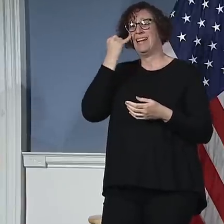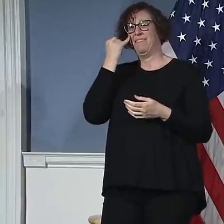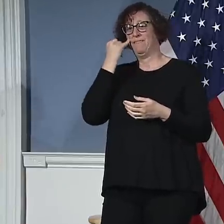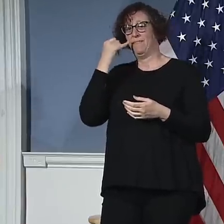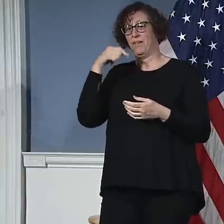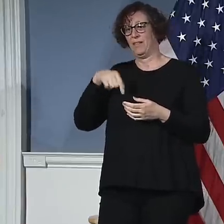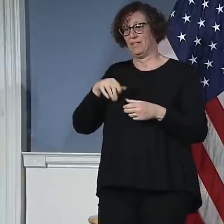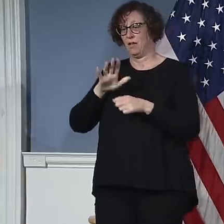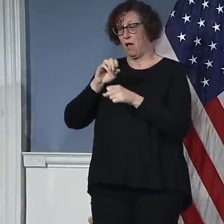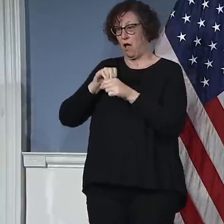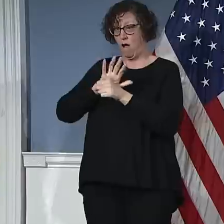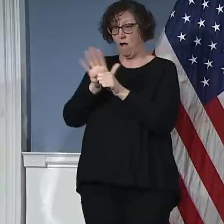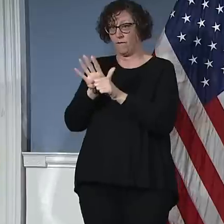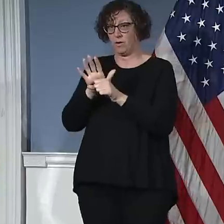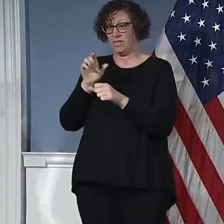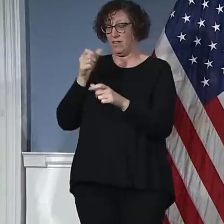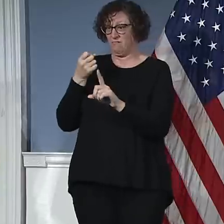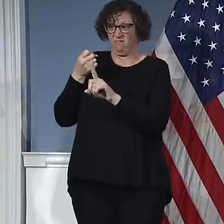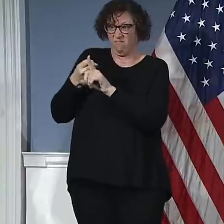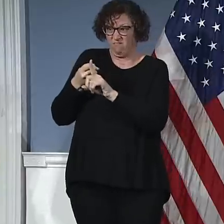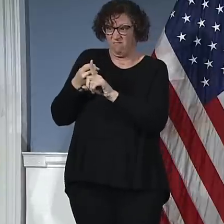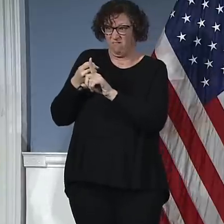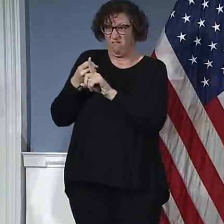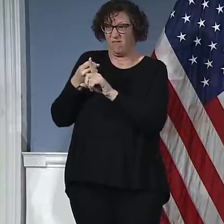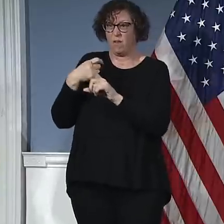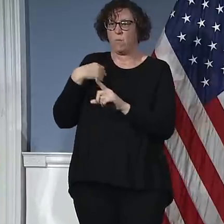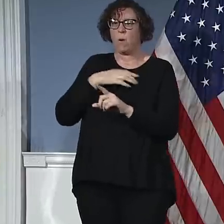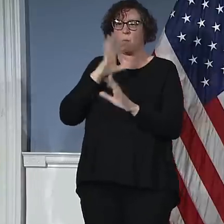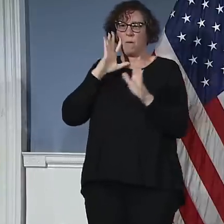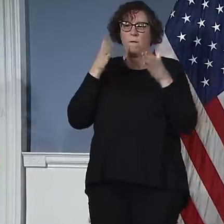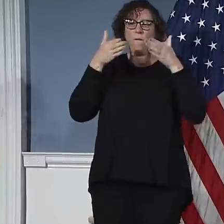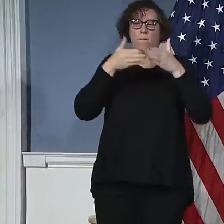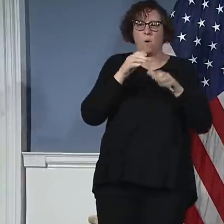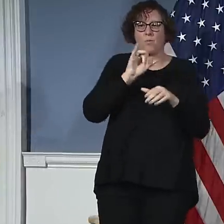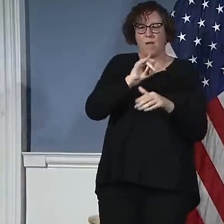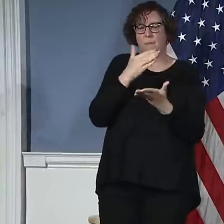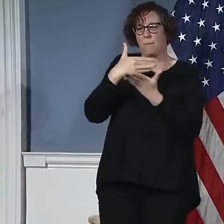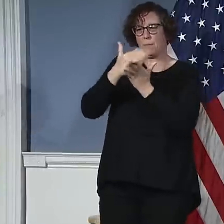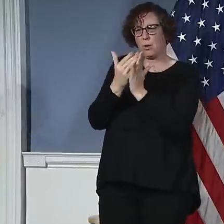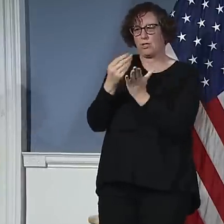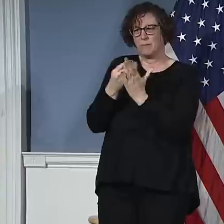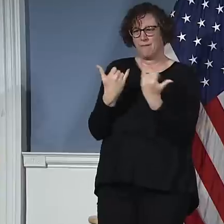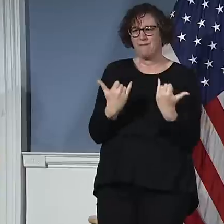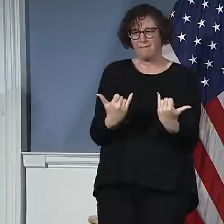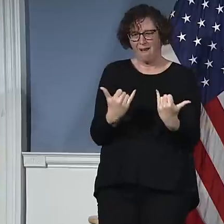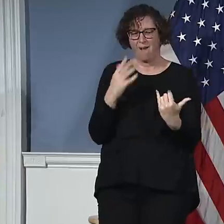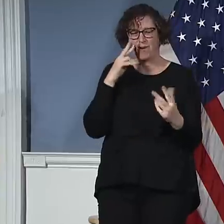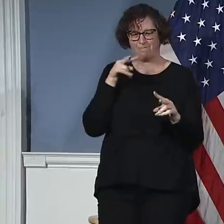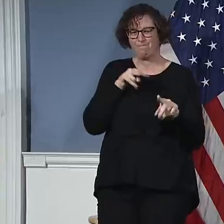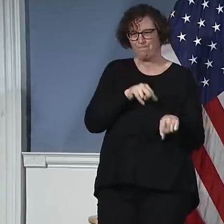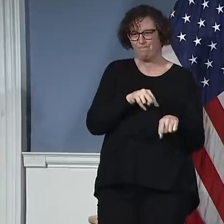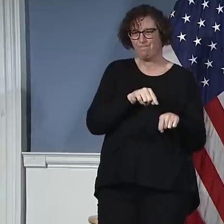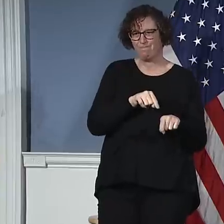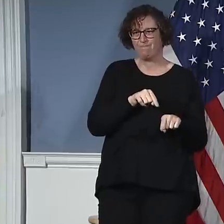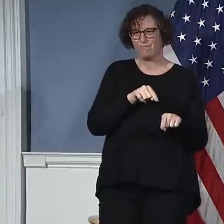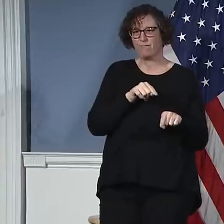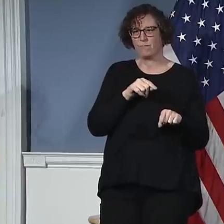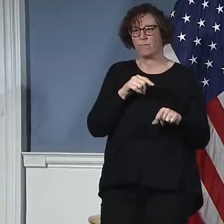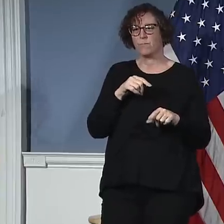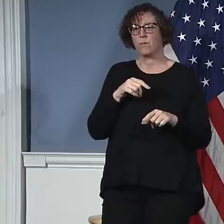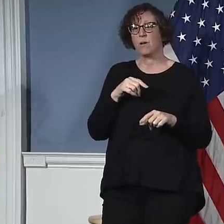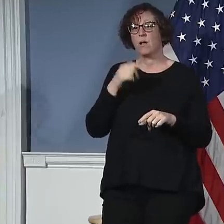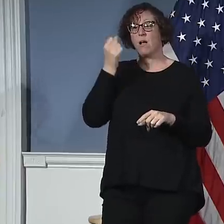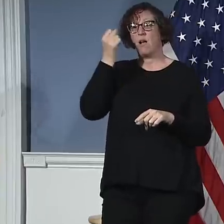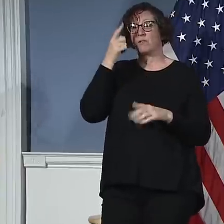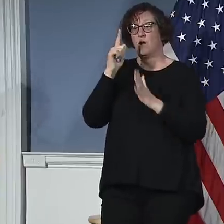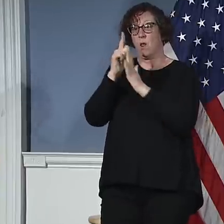meetings. And the first goal, of course, is we just, we by law must have a balanced budget by